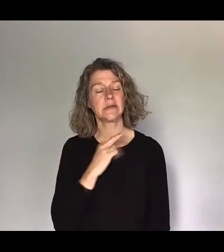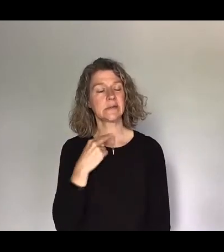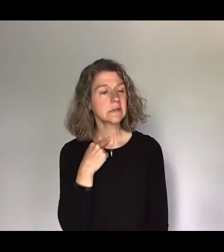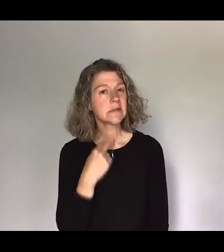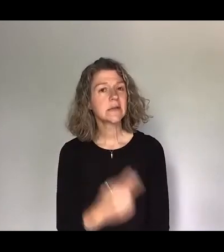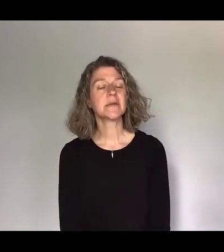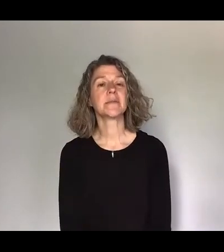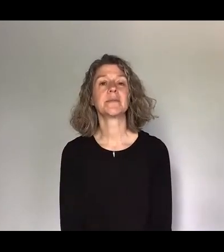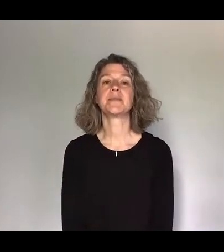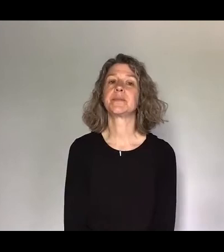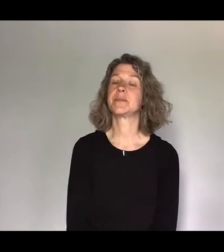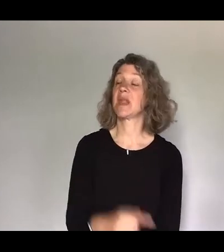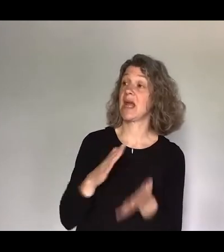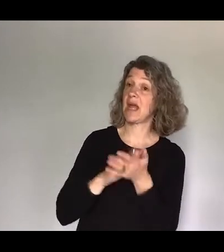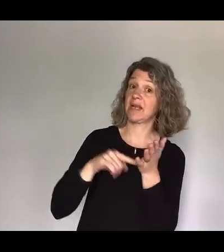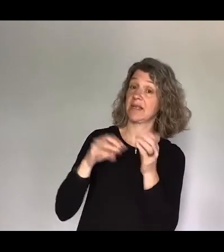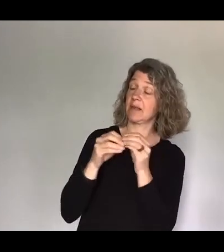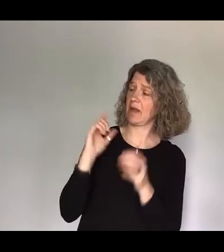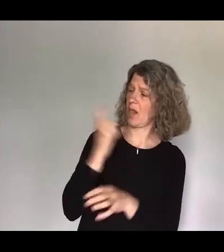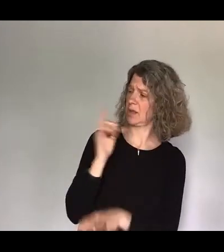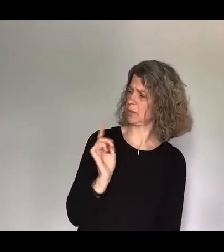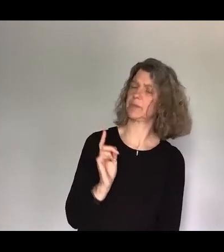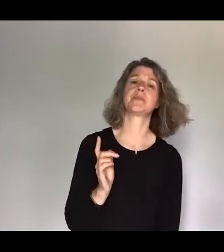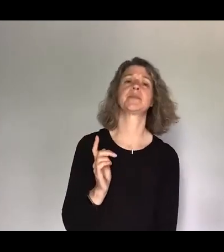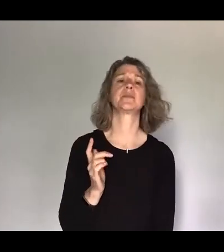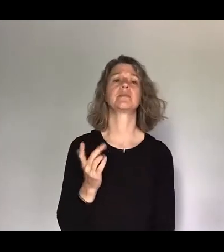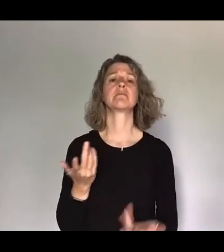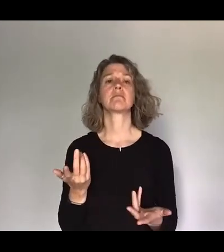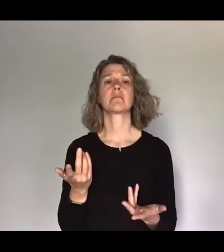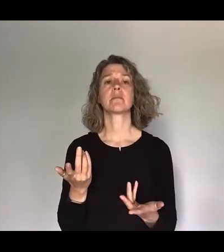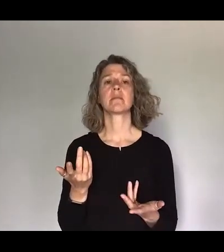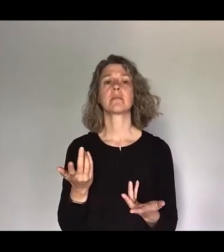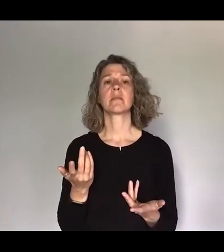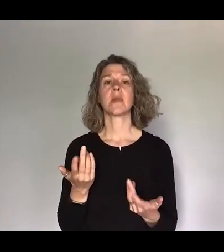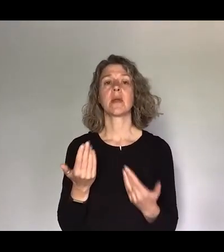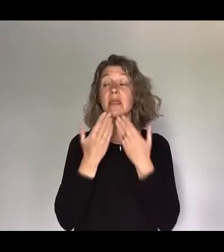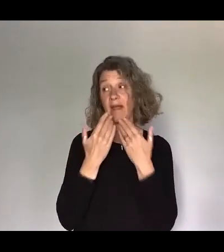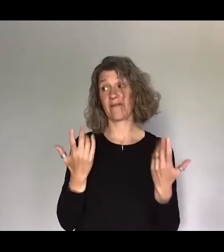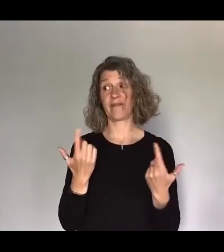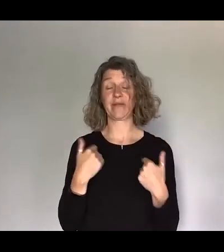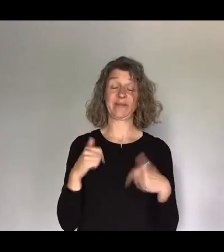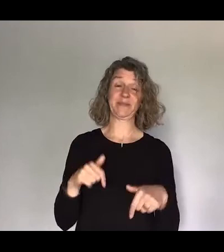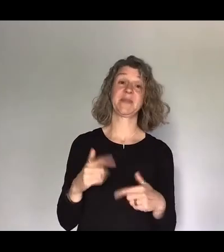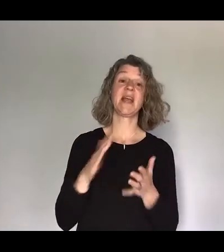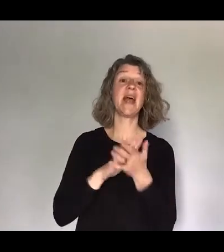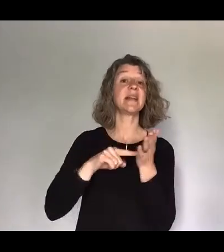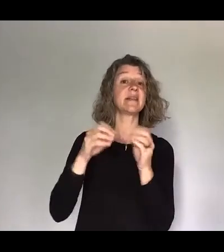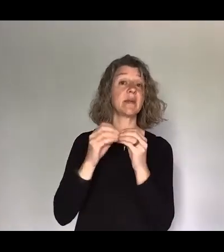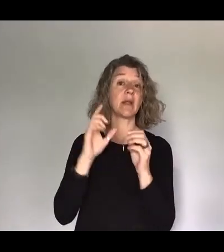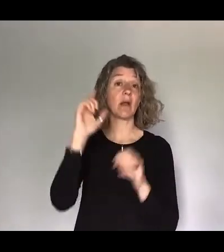H2B College. H2B College. What is H2B College in a nutshell? Please. Thanks for having me. H2B College is a chance over the year